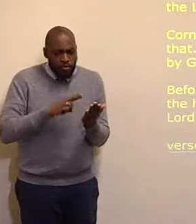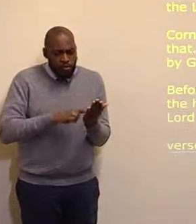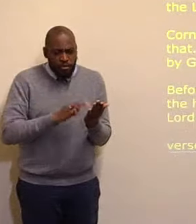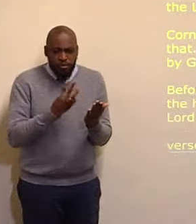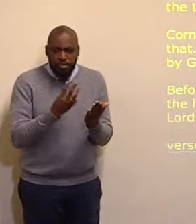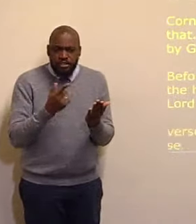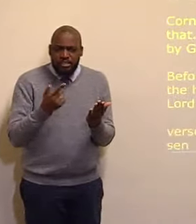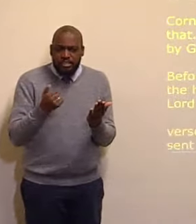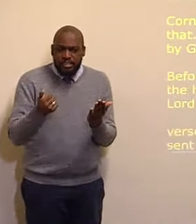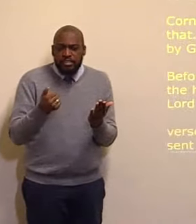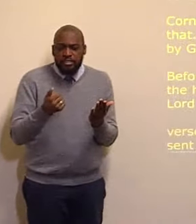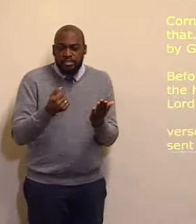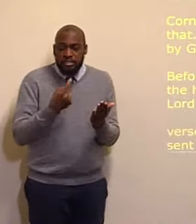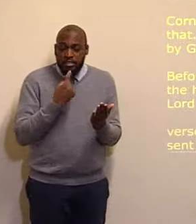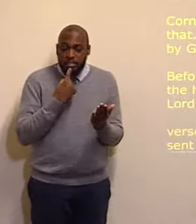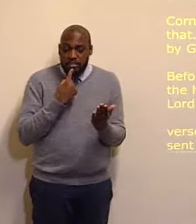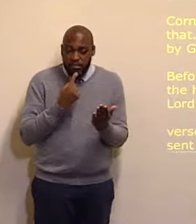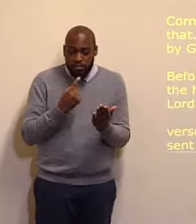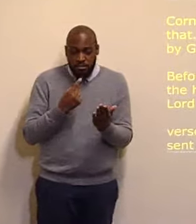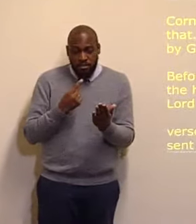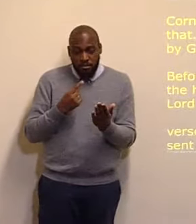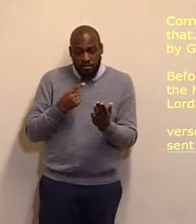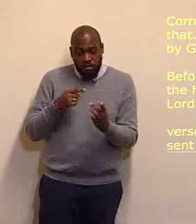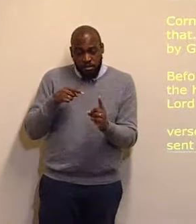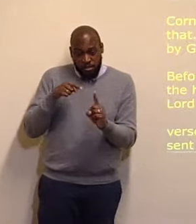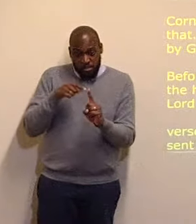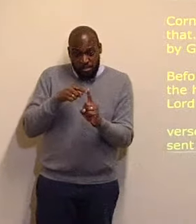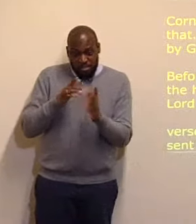it says that, he is Lord, of all.